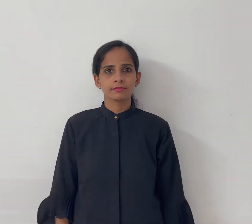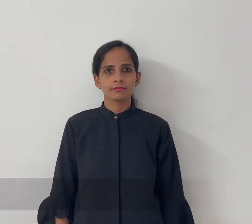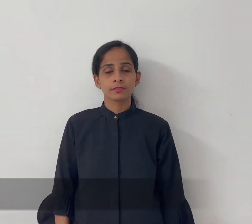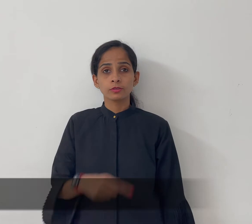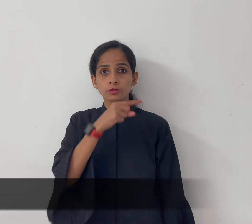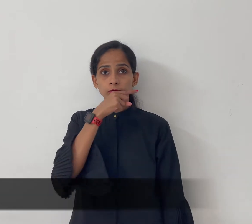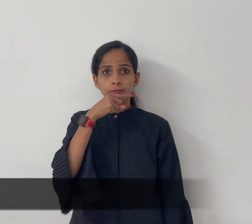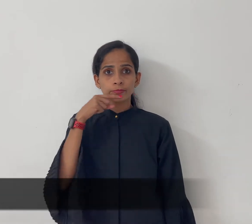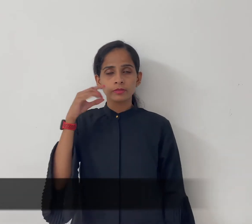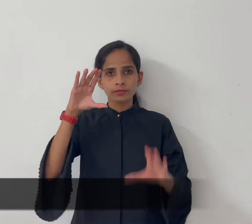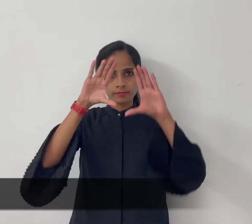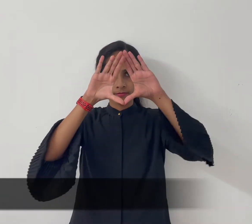Red Fort